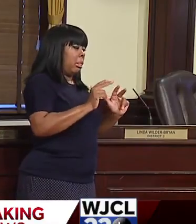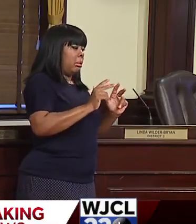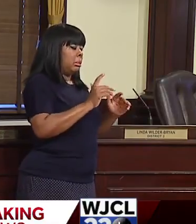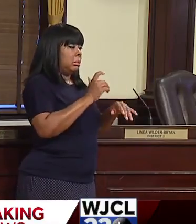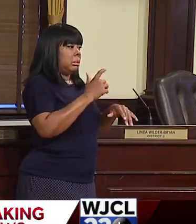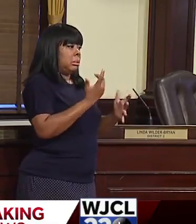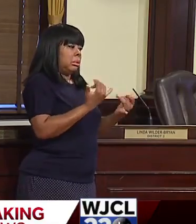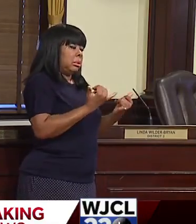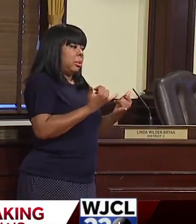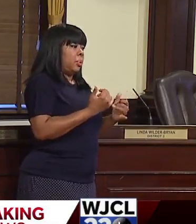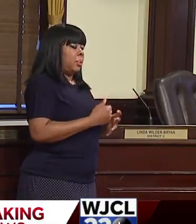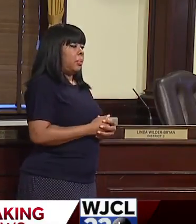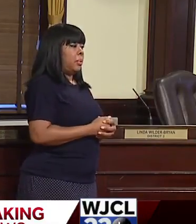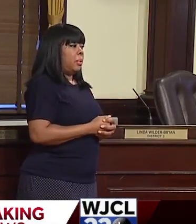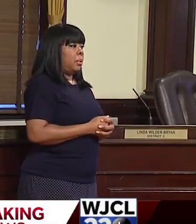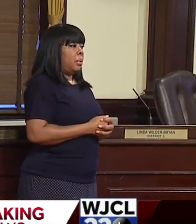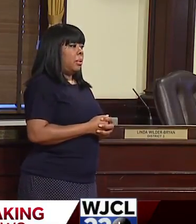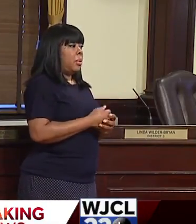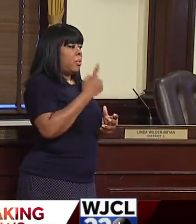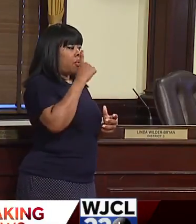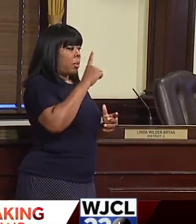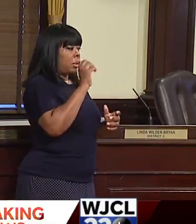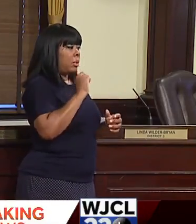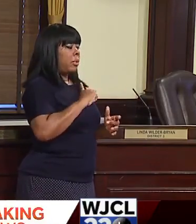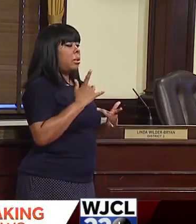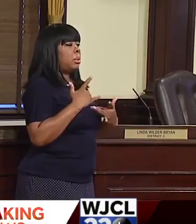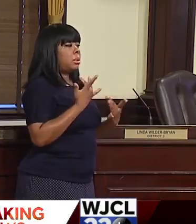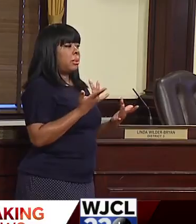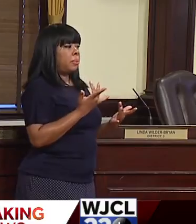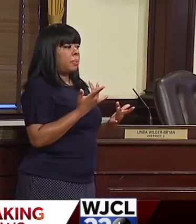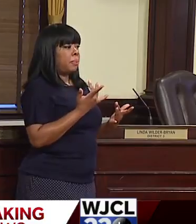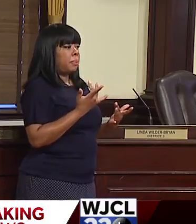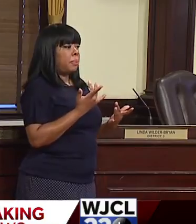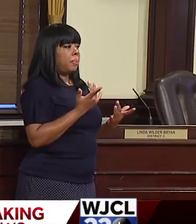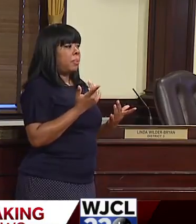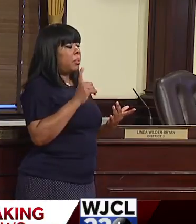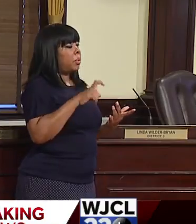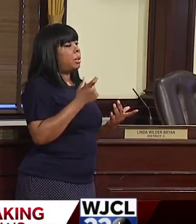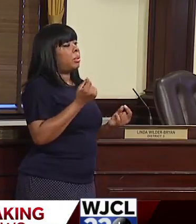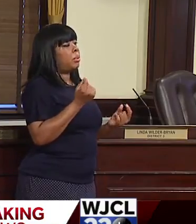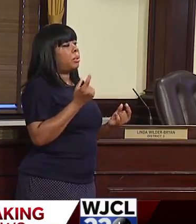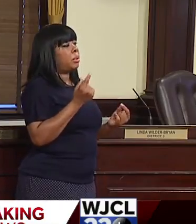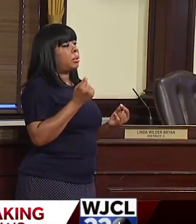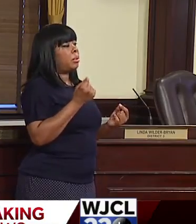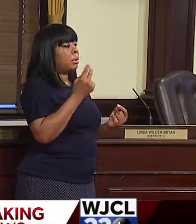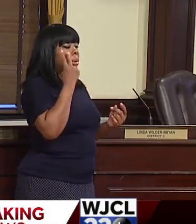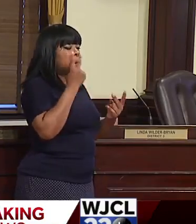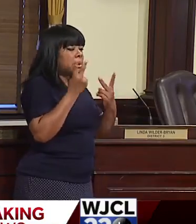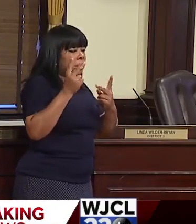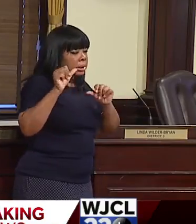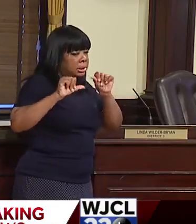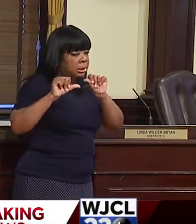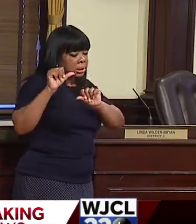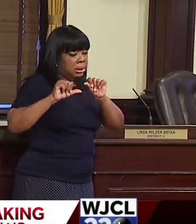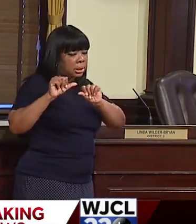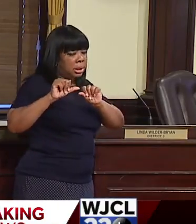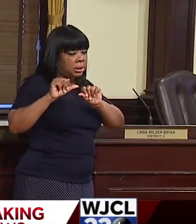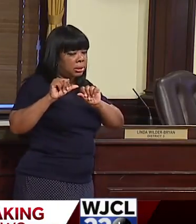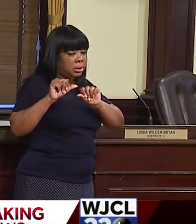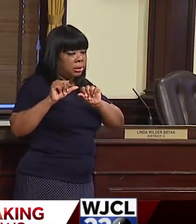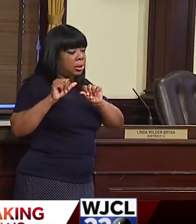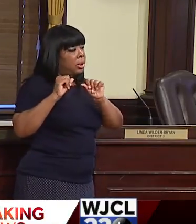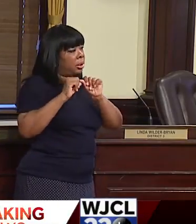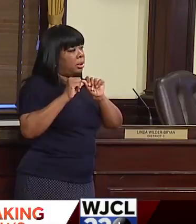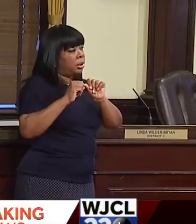we find ourselves in force for the city of Savannah. As far as we're concerned, we're continuing to follow science. We remain in contact